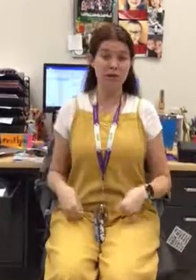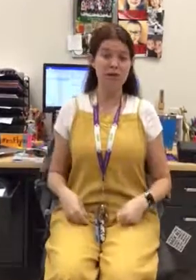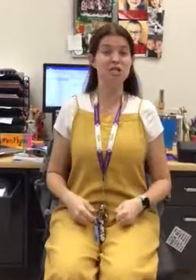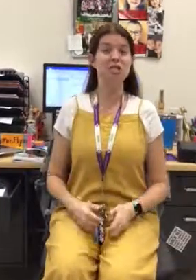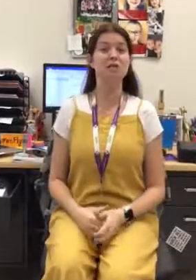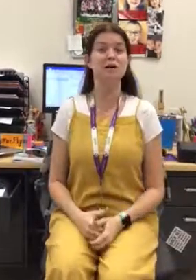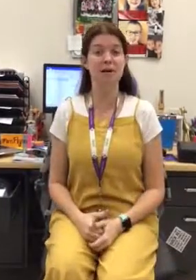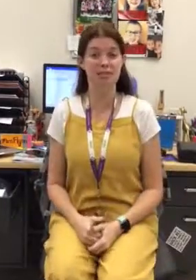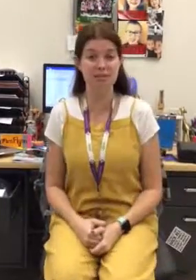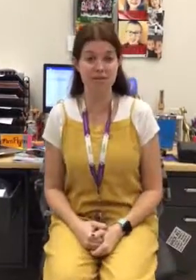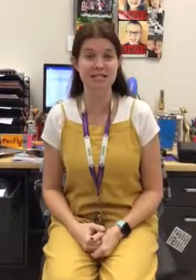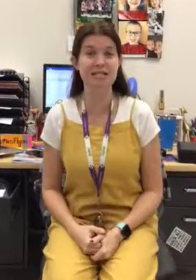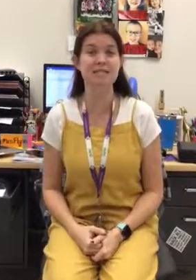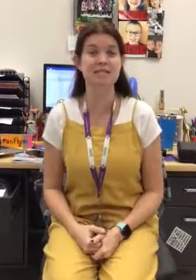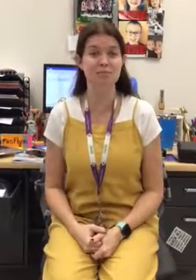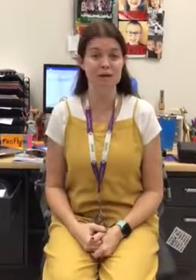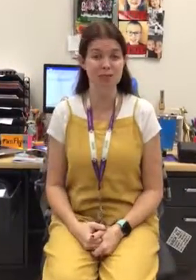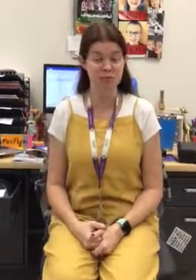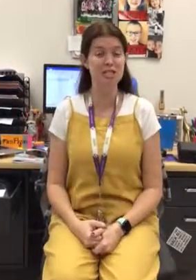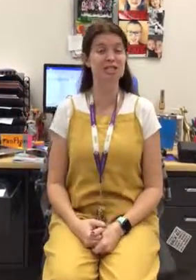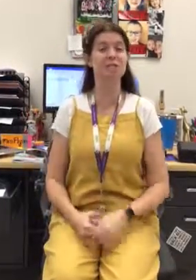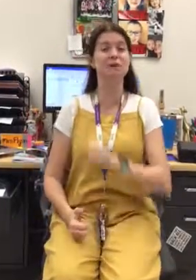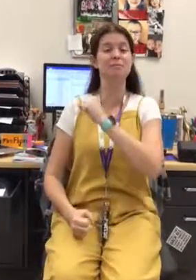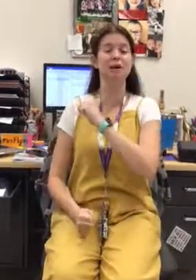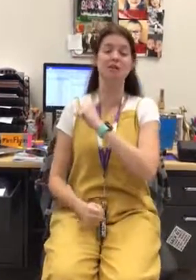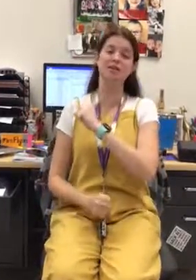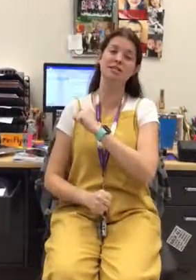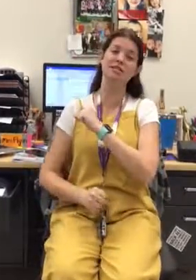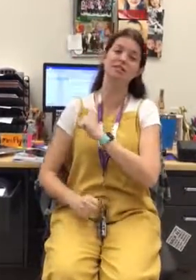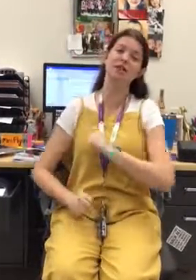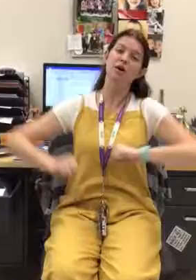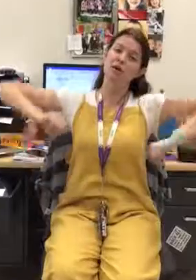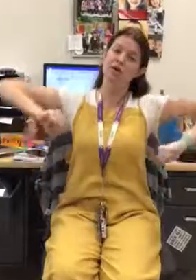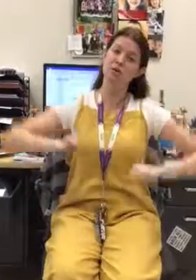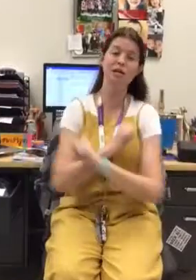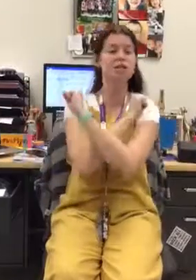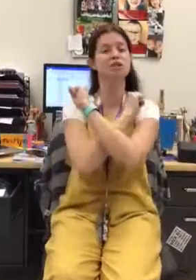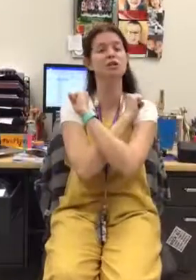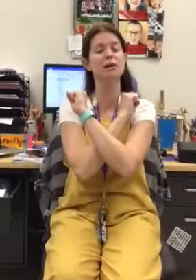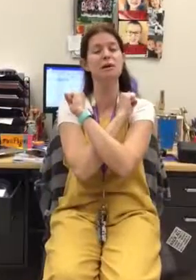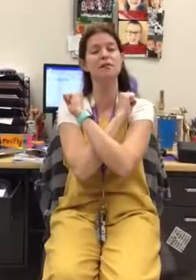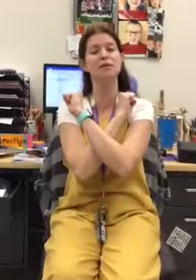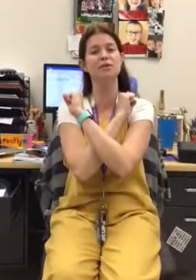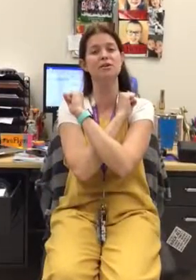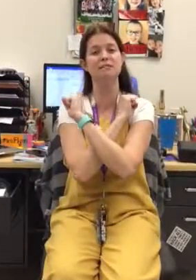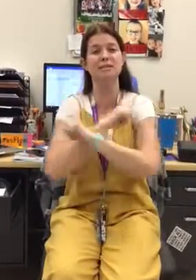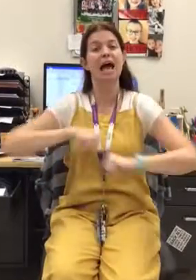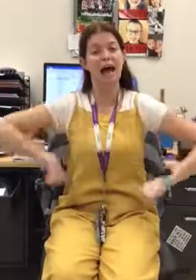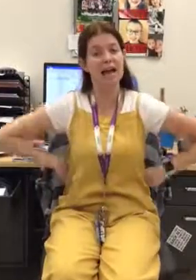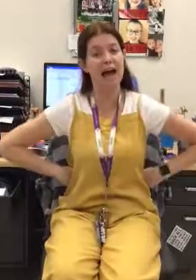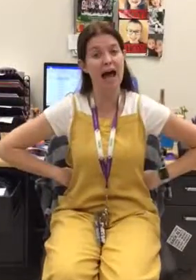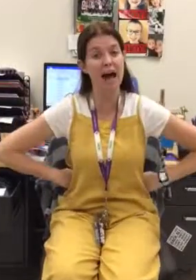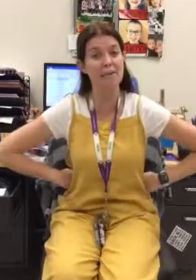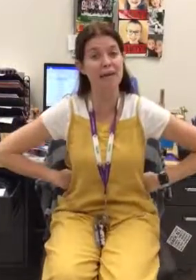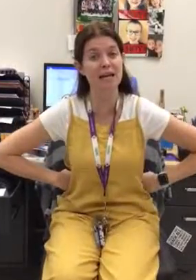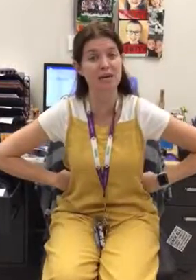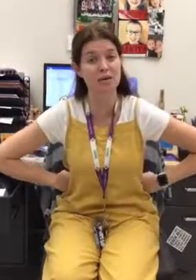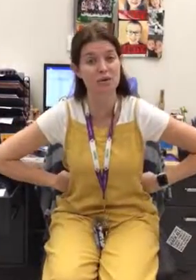wish you a Merry Christmas. We wish you a Merry Christmas. We wish you a Merry Christmas and a Happy New